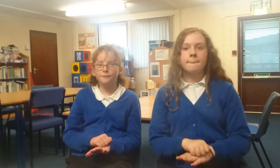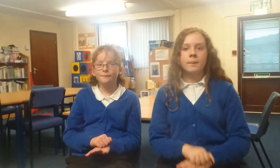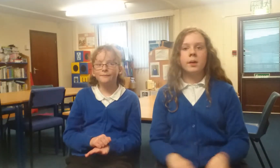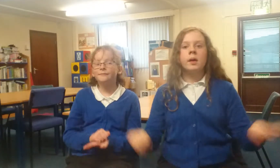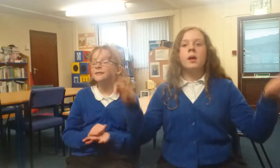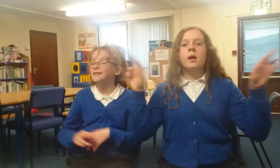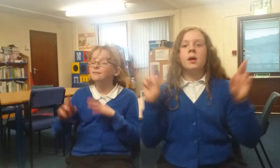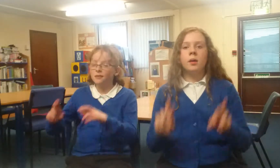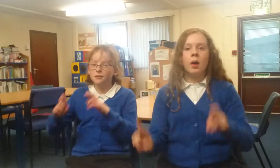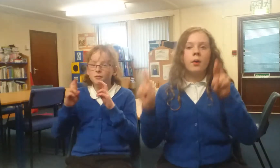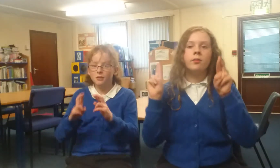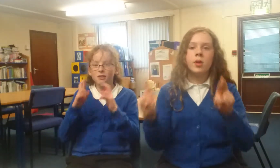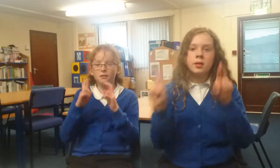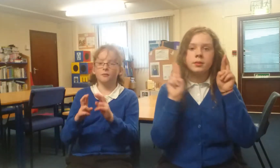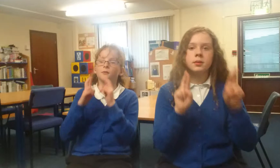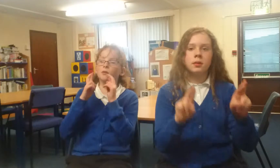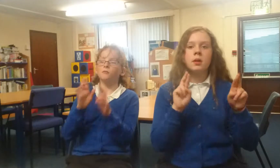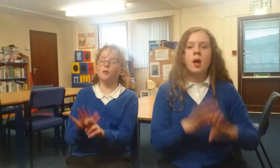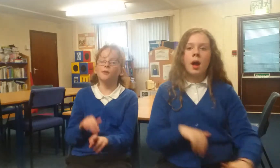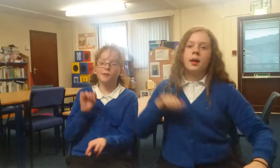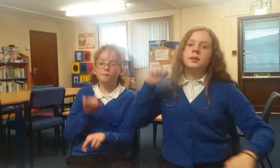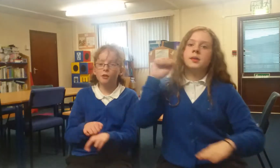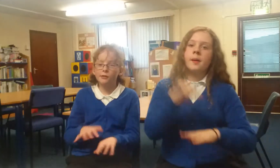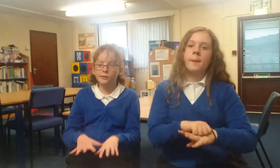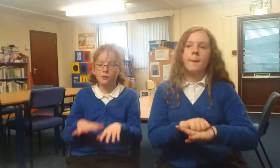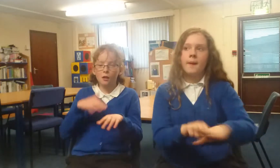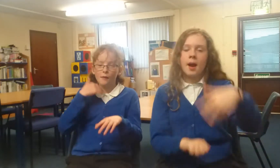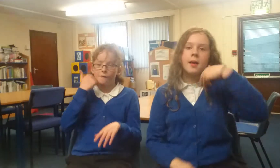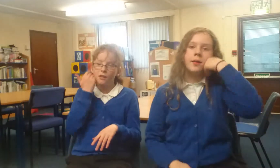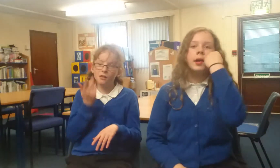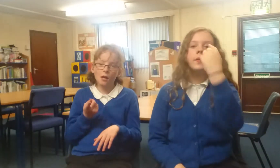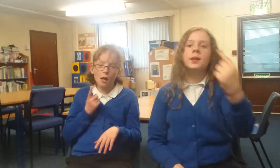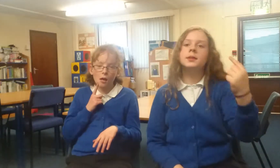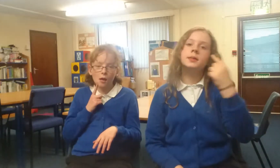Wishing it could be Christmas all the time